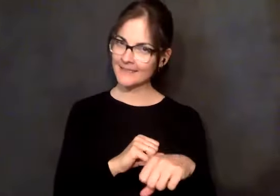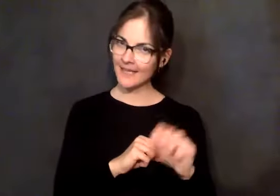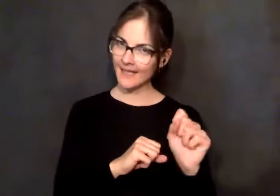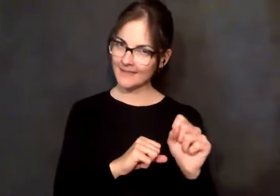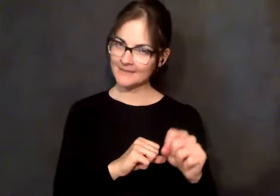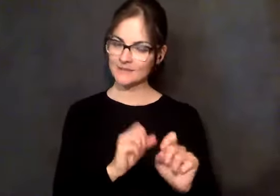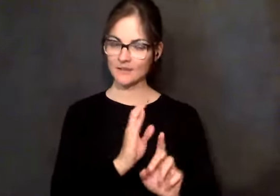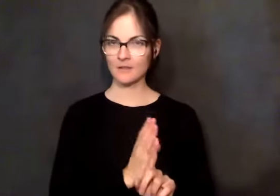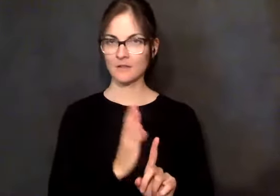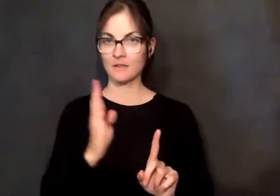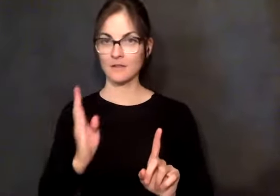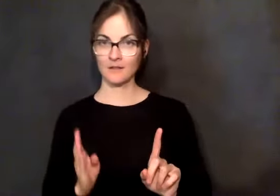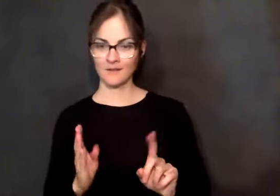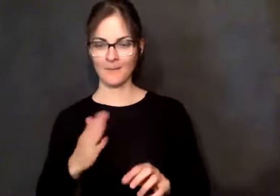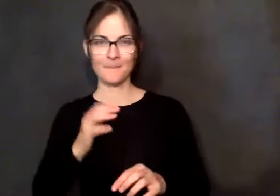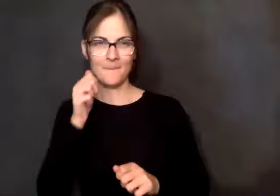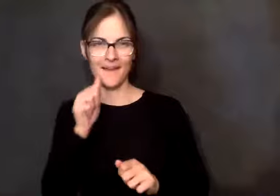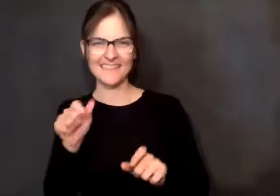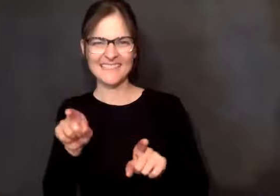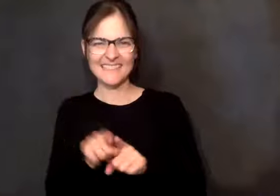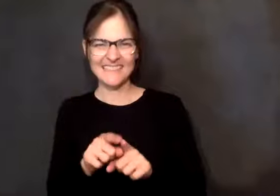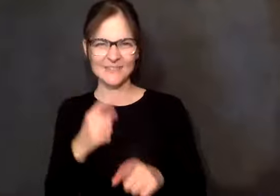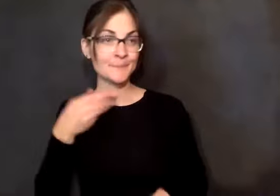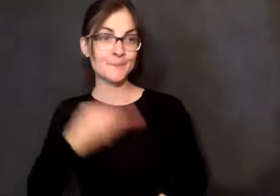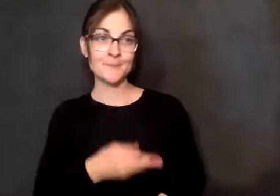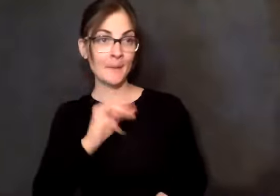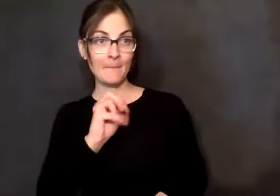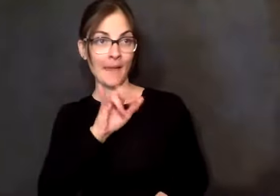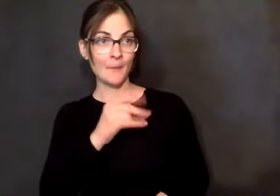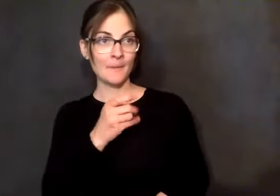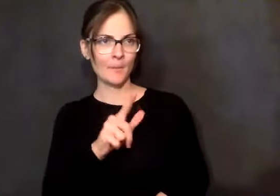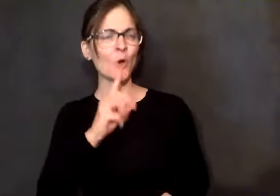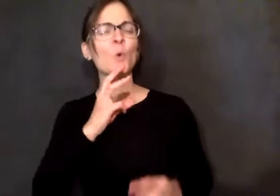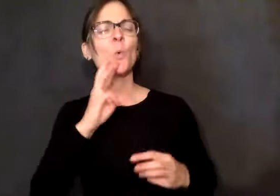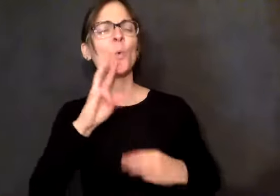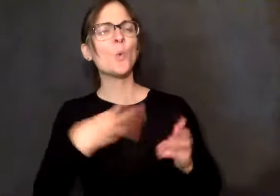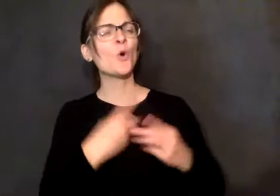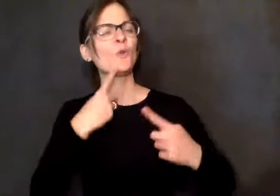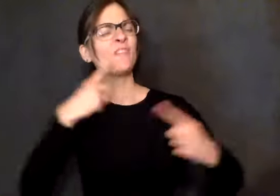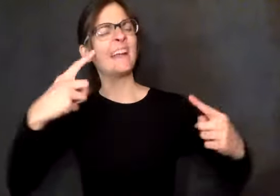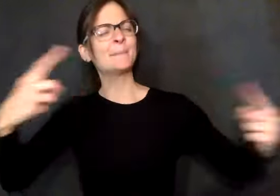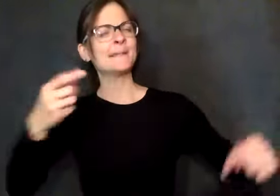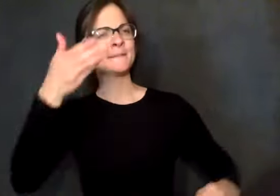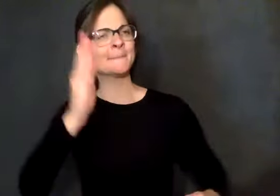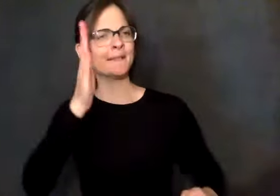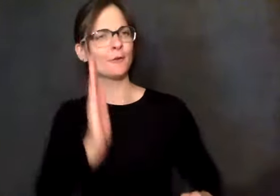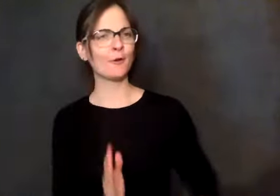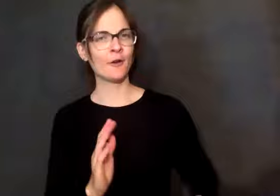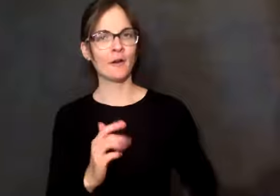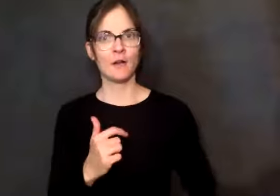am. And without skipping a beat, my sister says, this is Mary Pearl, the world famous speaker. I